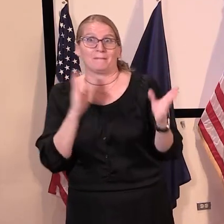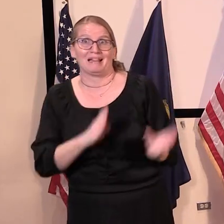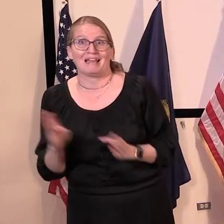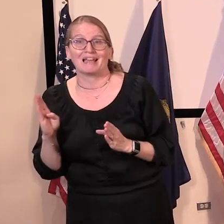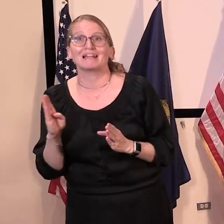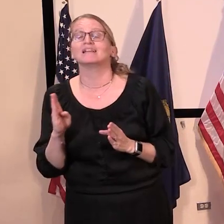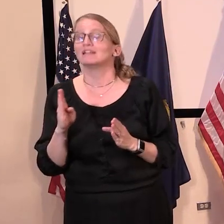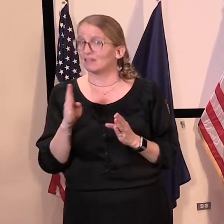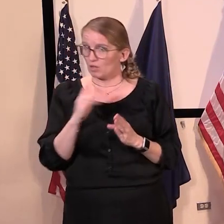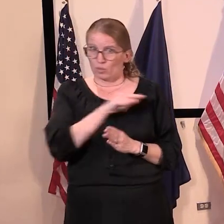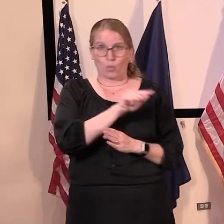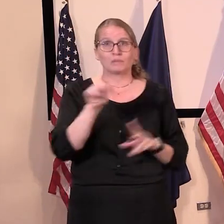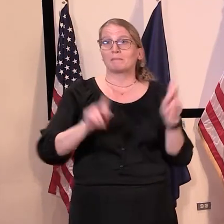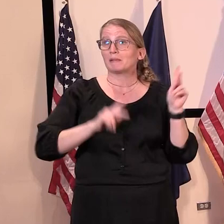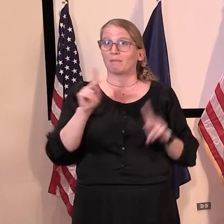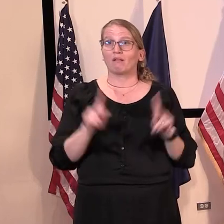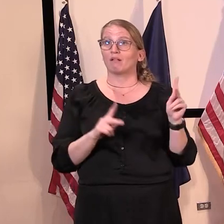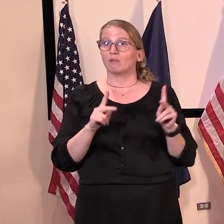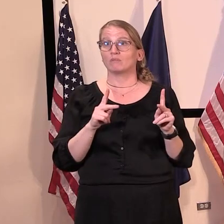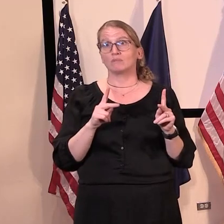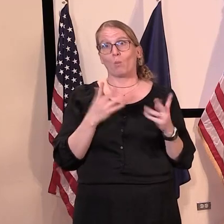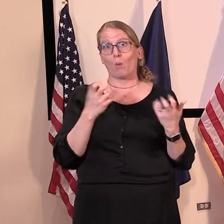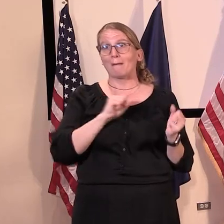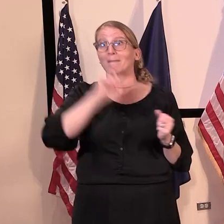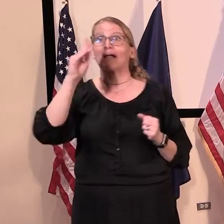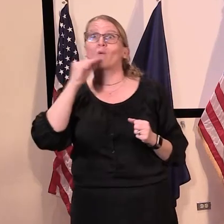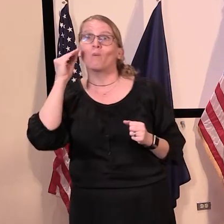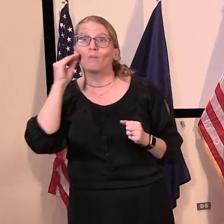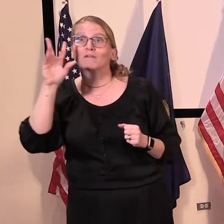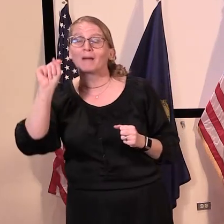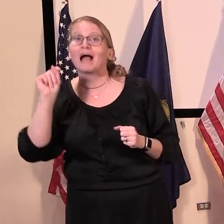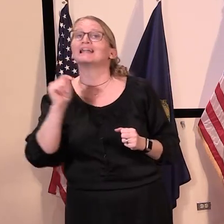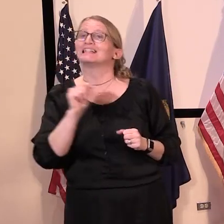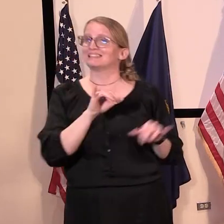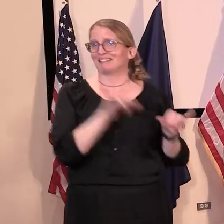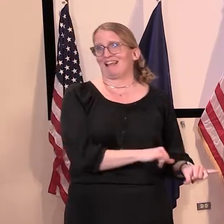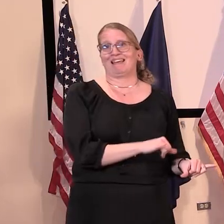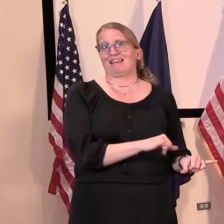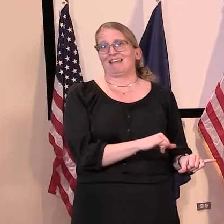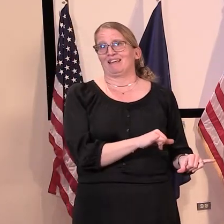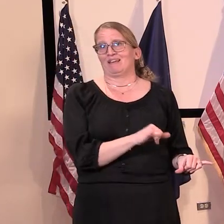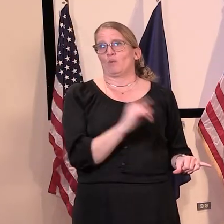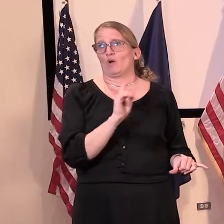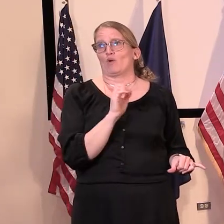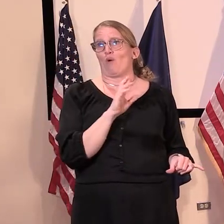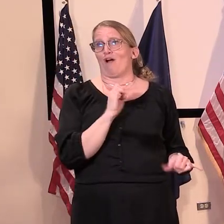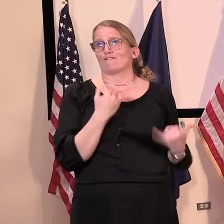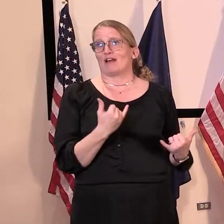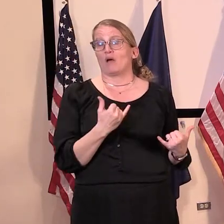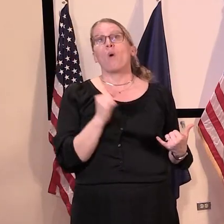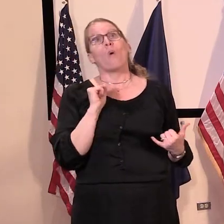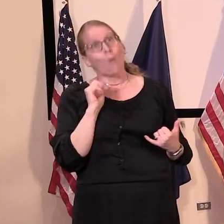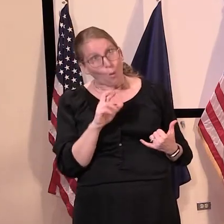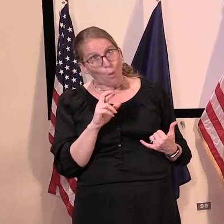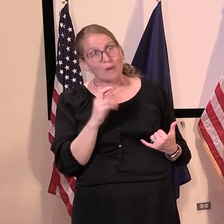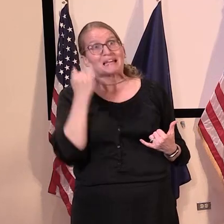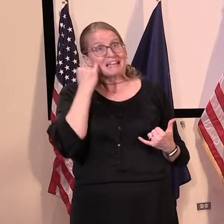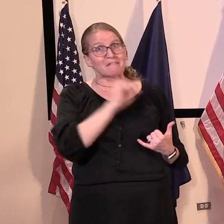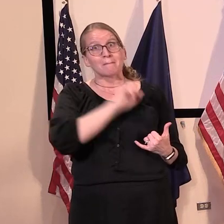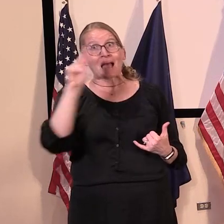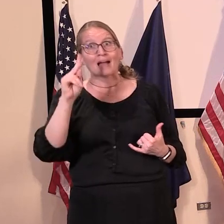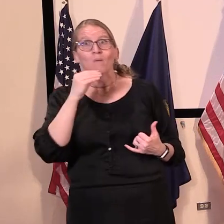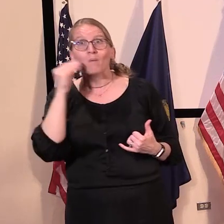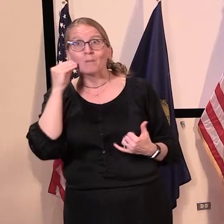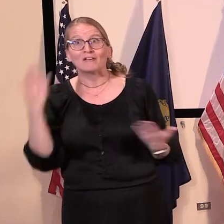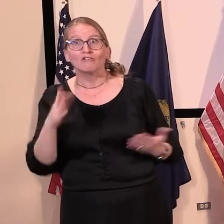are, uh, for another, uh, period of time or, be prepared to, uh, to self-isolate for 14 days once they get